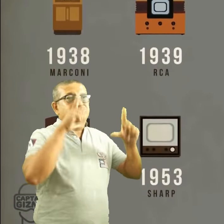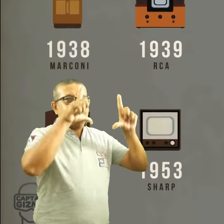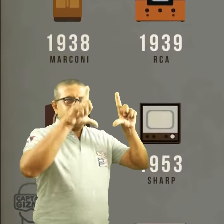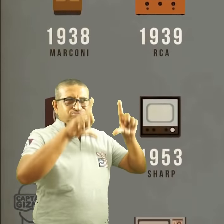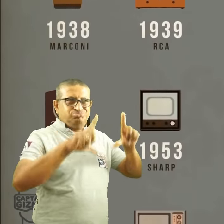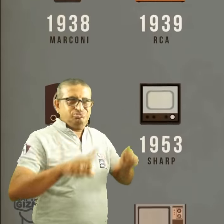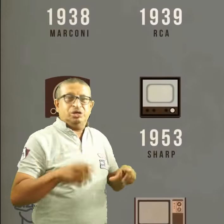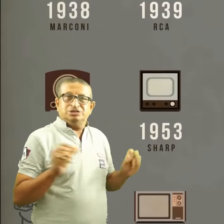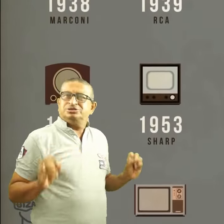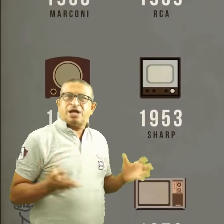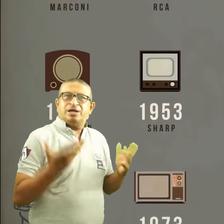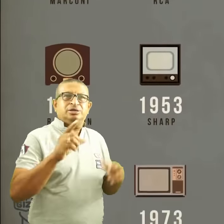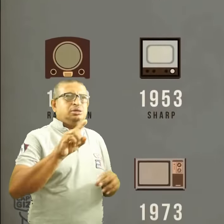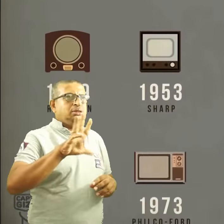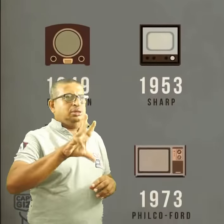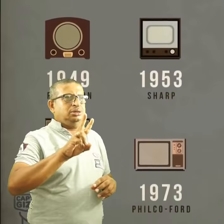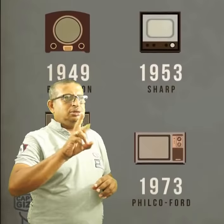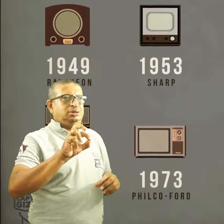today.